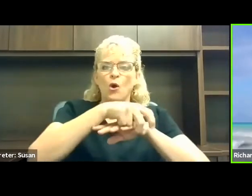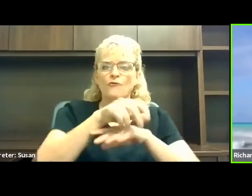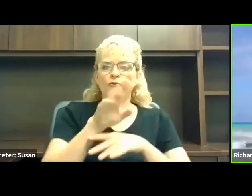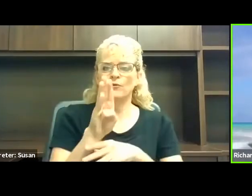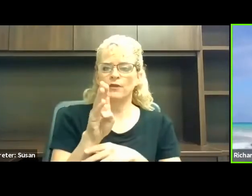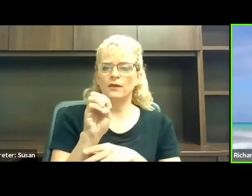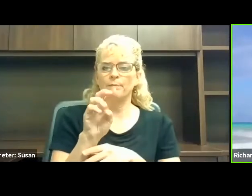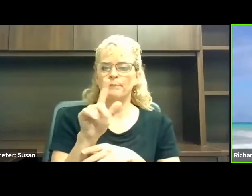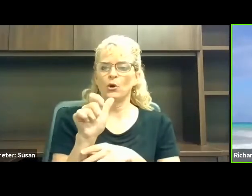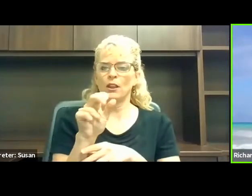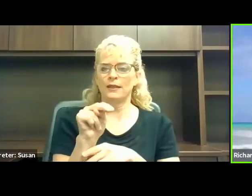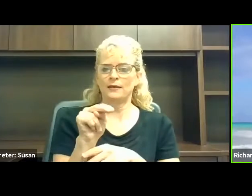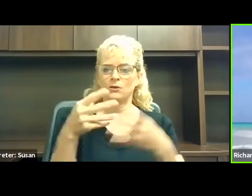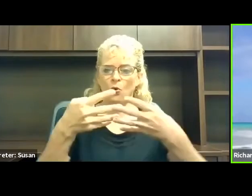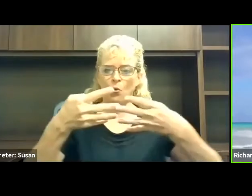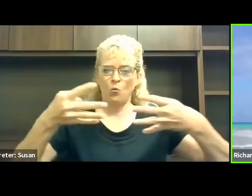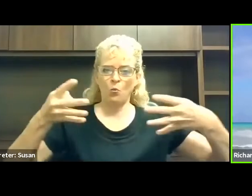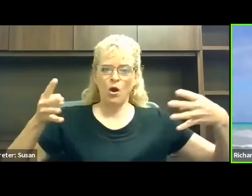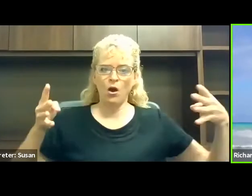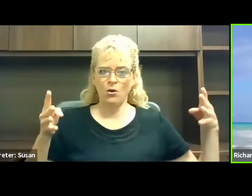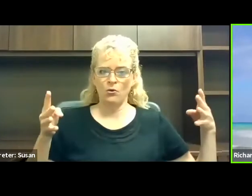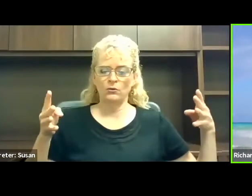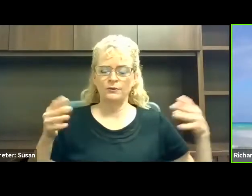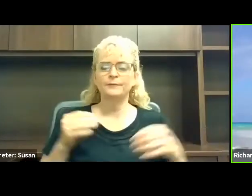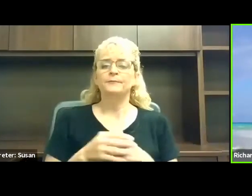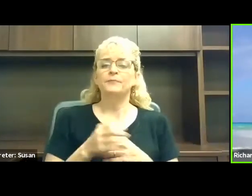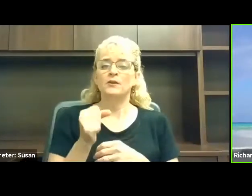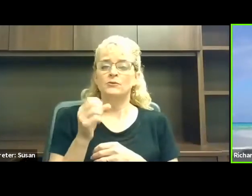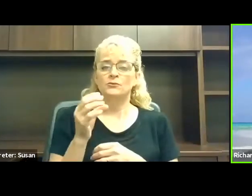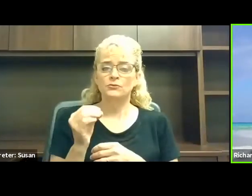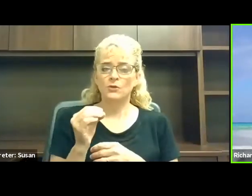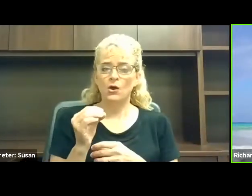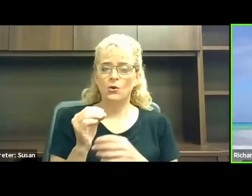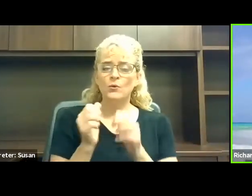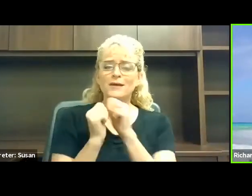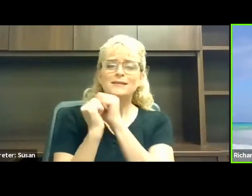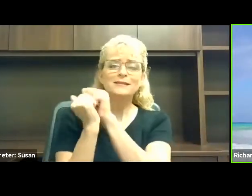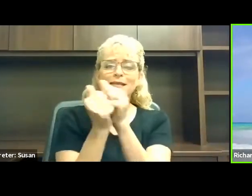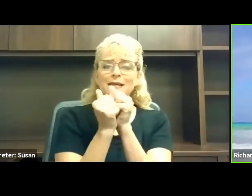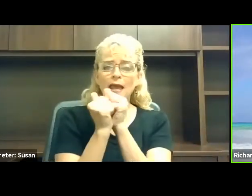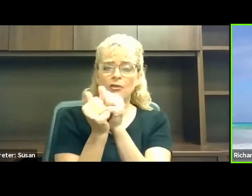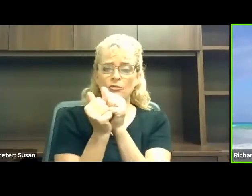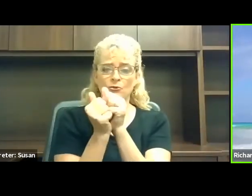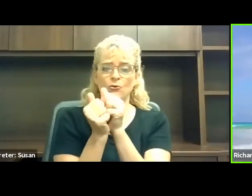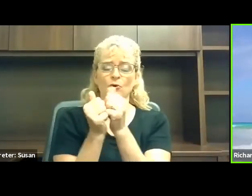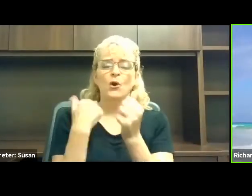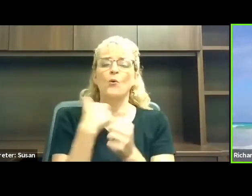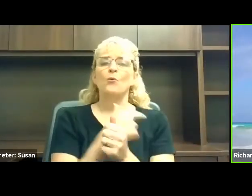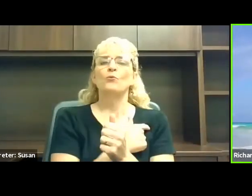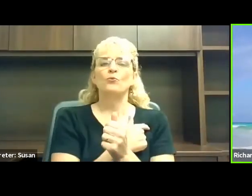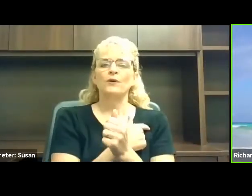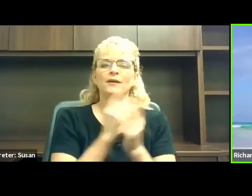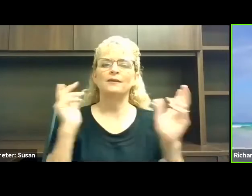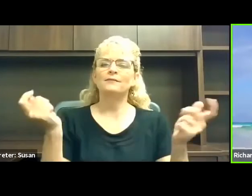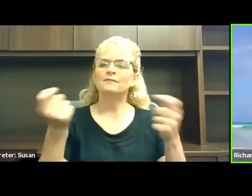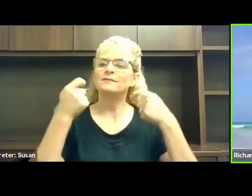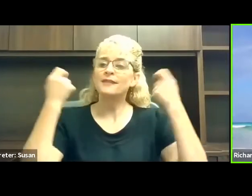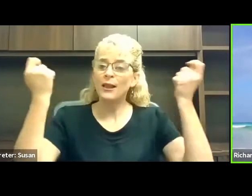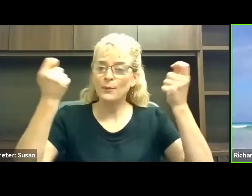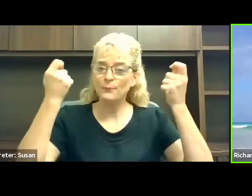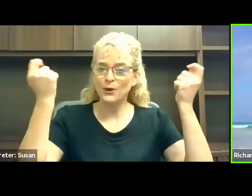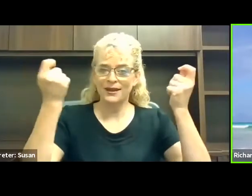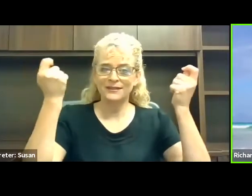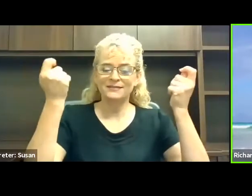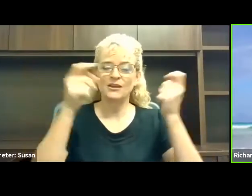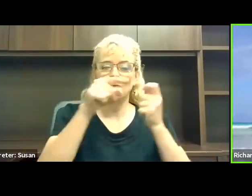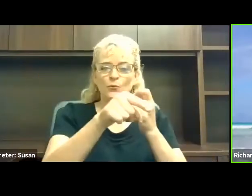promise of independence that lay just beyond. So together we rejoice when it fell.